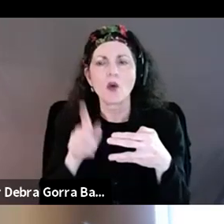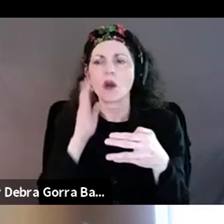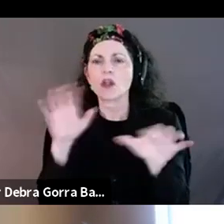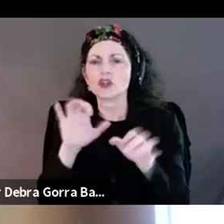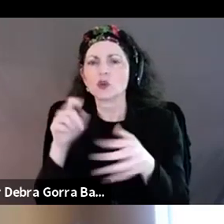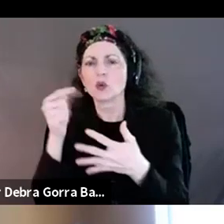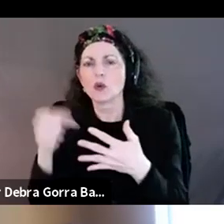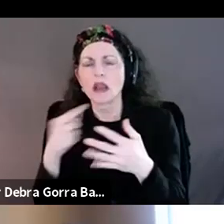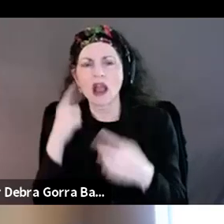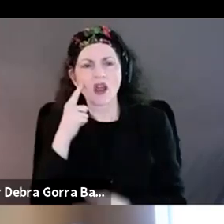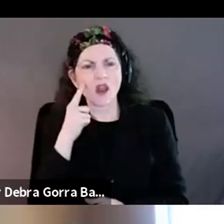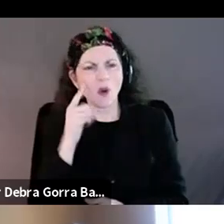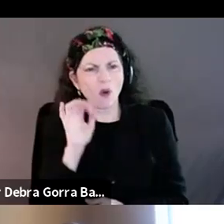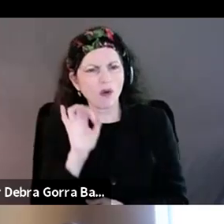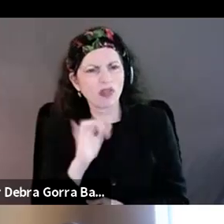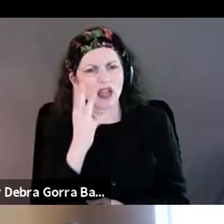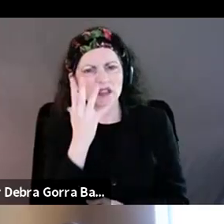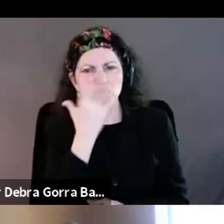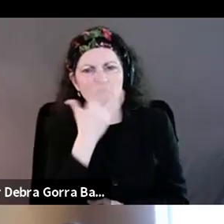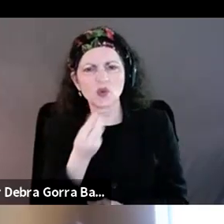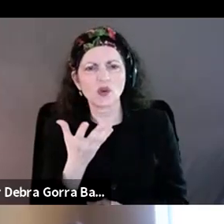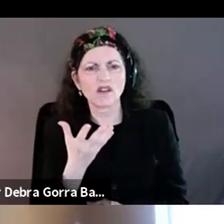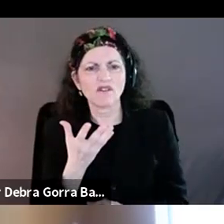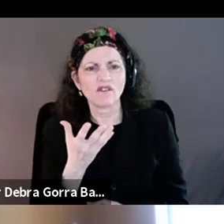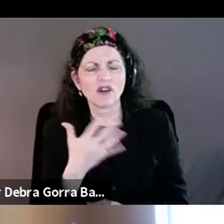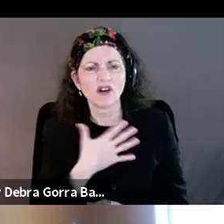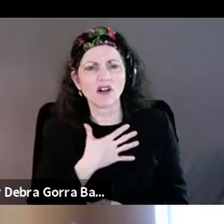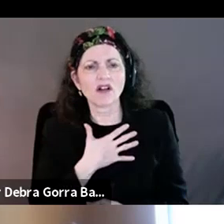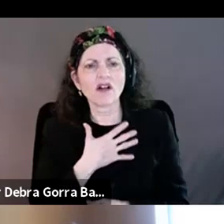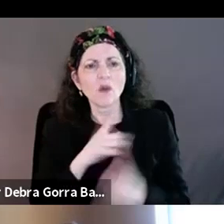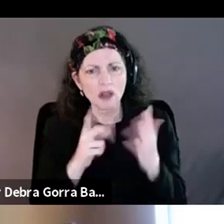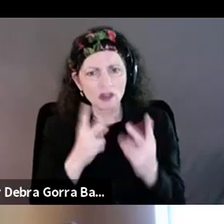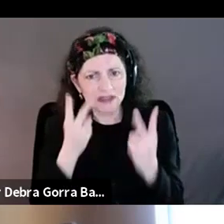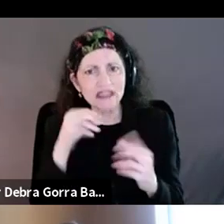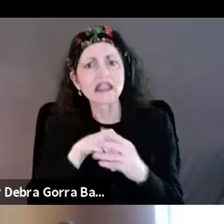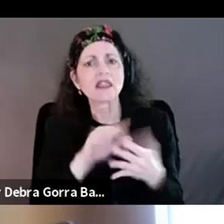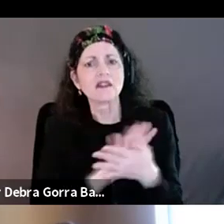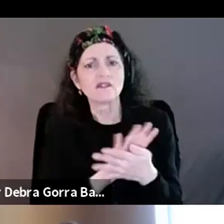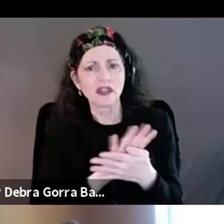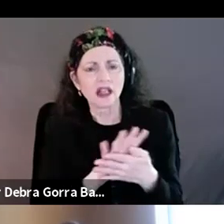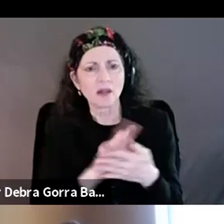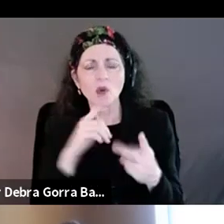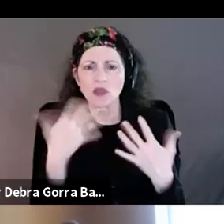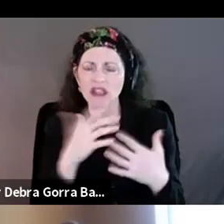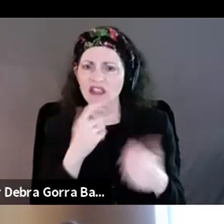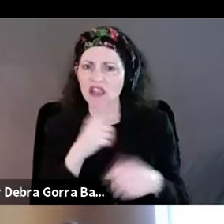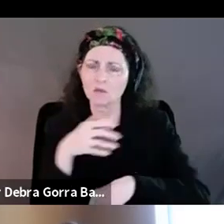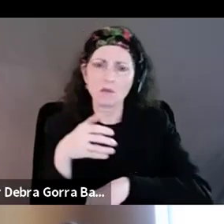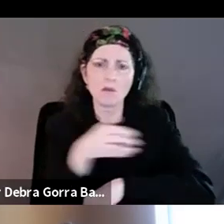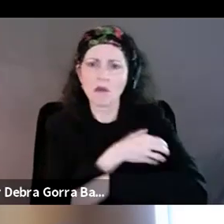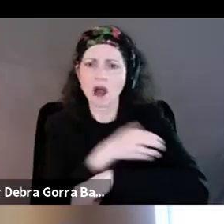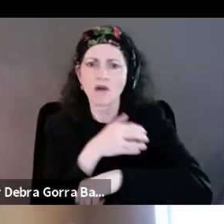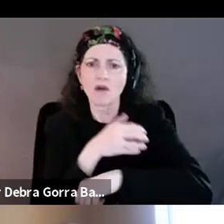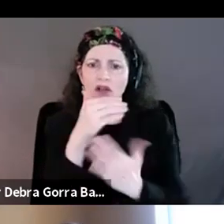how beautiful that is and how similar it is to the spirit of what, of what you see in the film and how, uh, what a powerful lesson that is about, um,